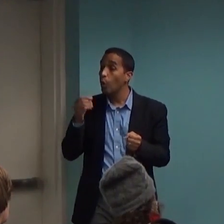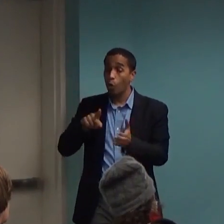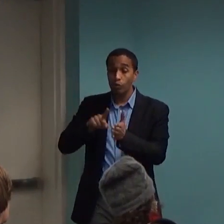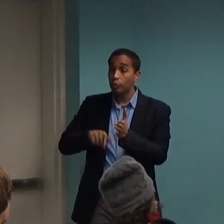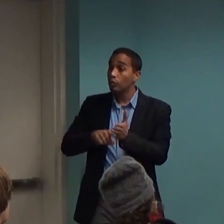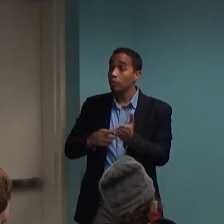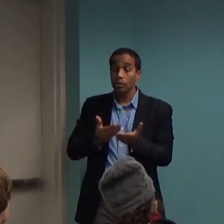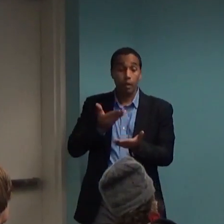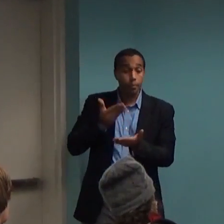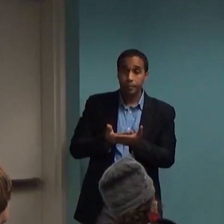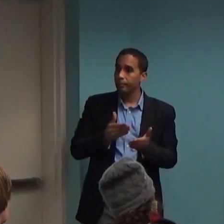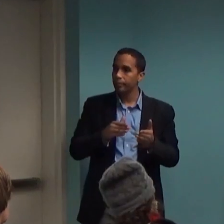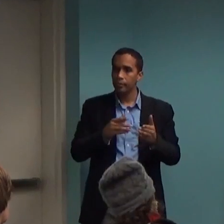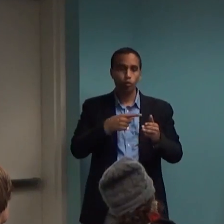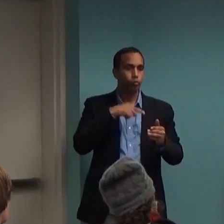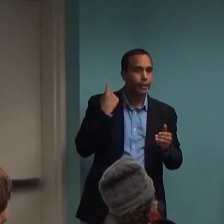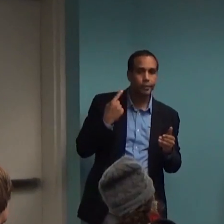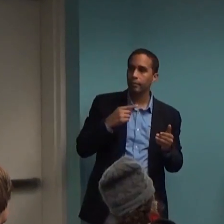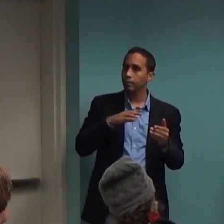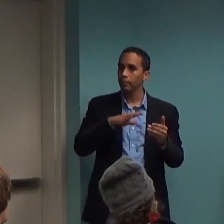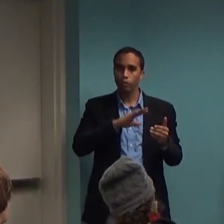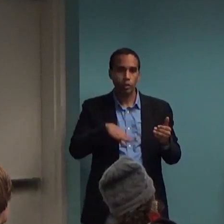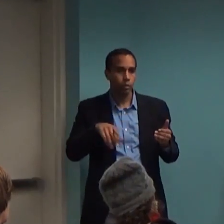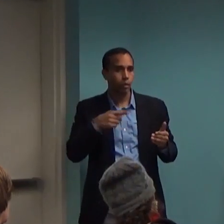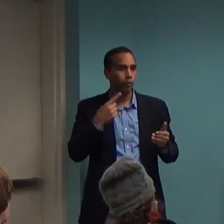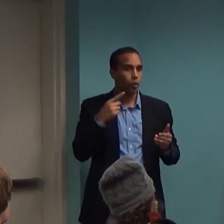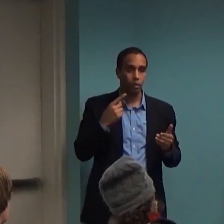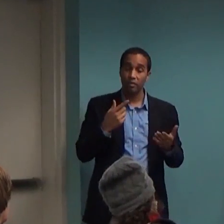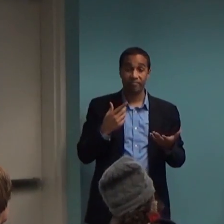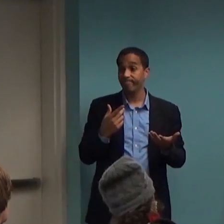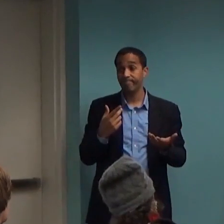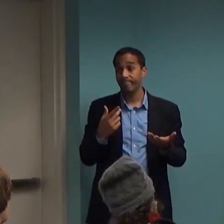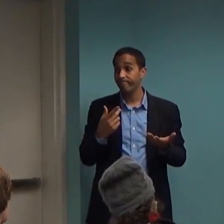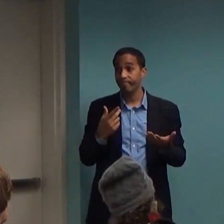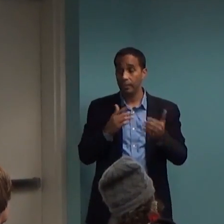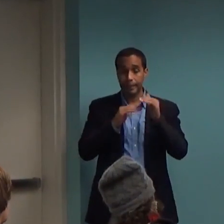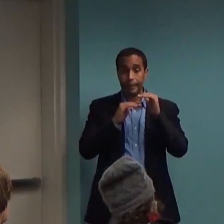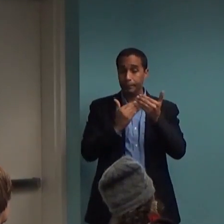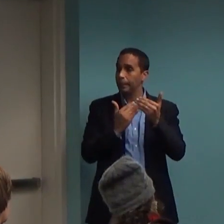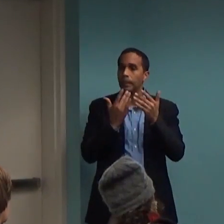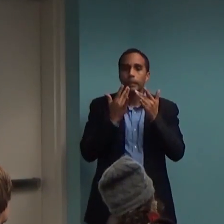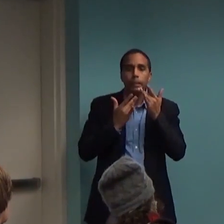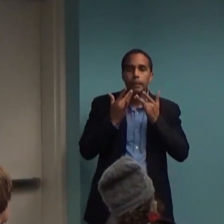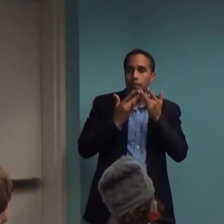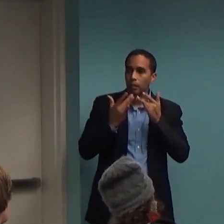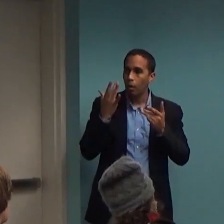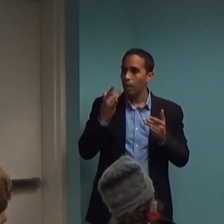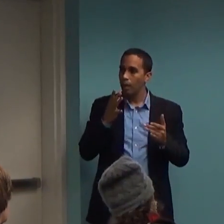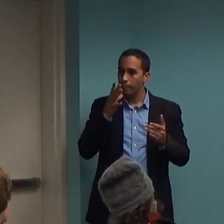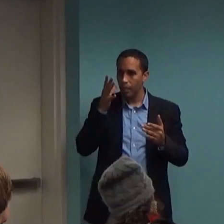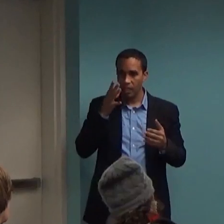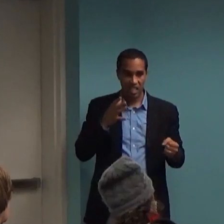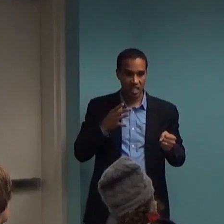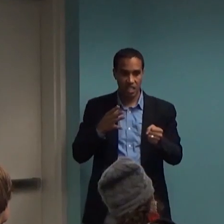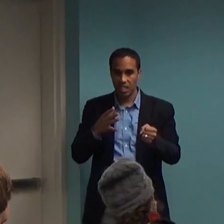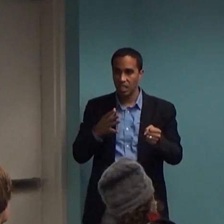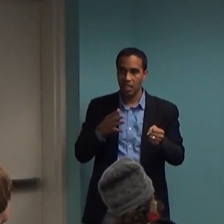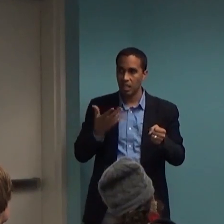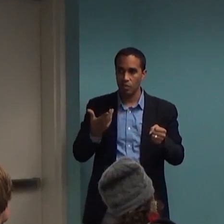effectively we can collect data on kids, because parents have some reluctance to do this with them. So the research